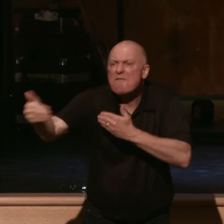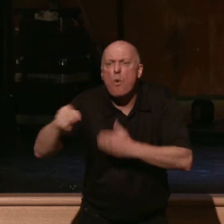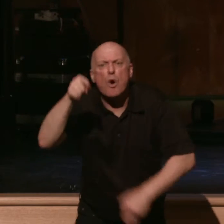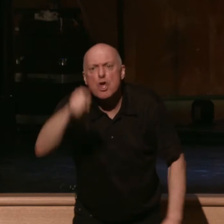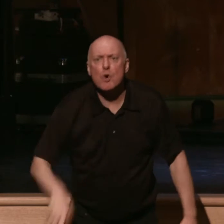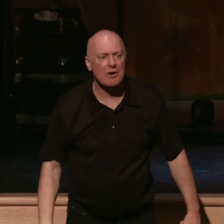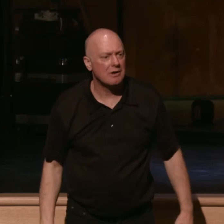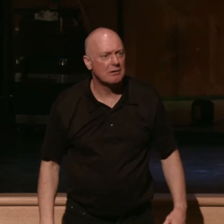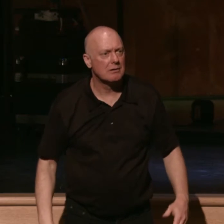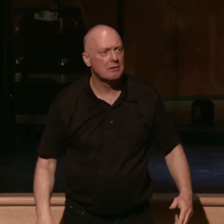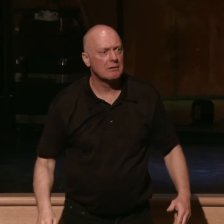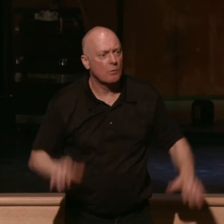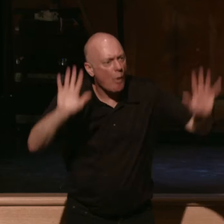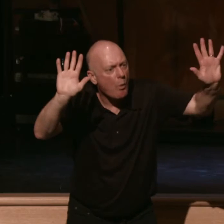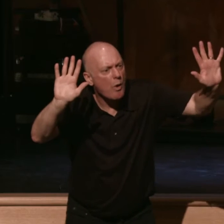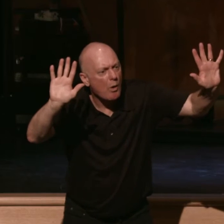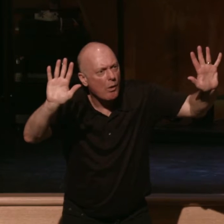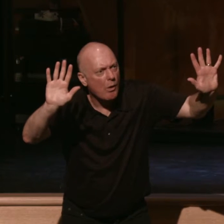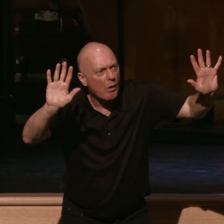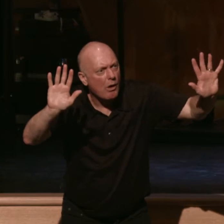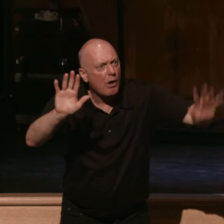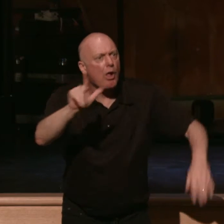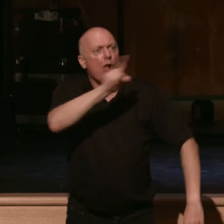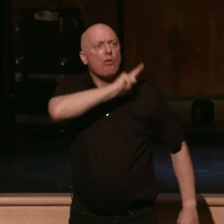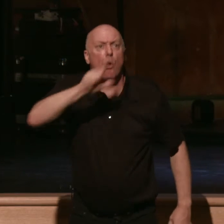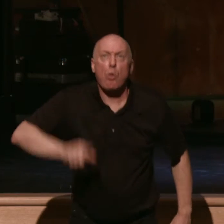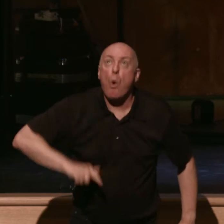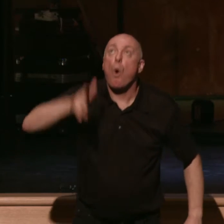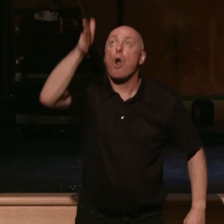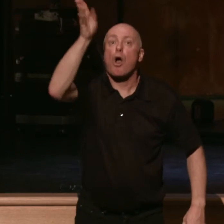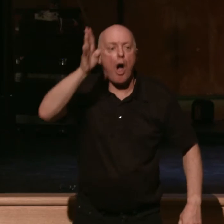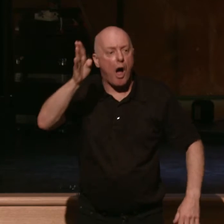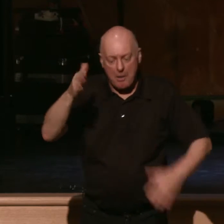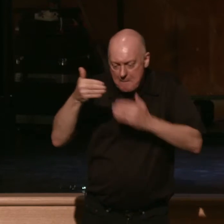Whoa. The Lord your God who goes before you.